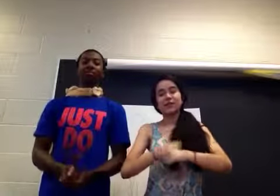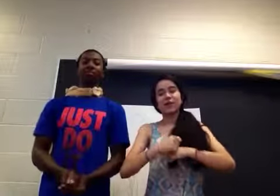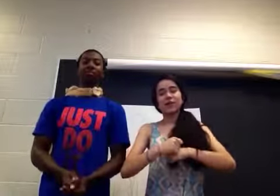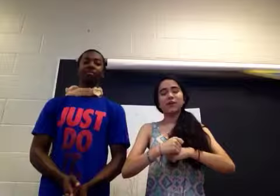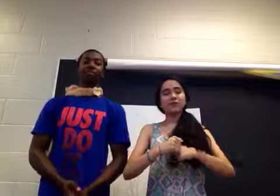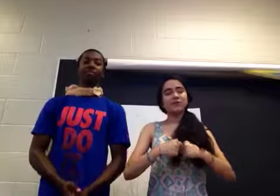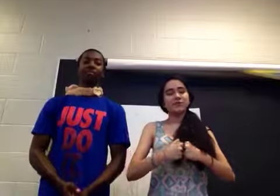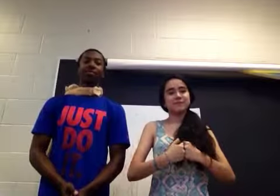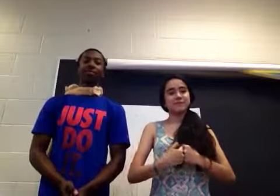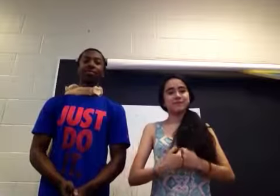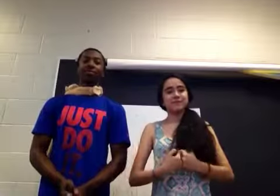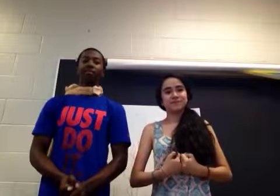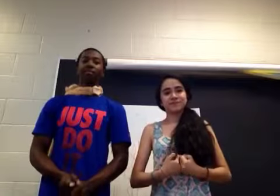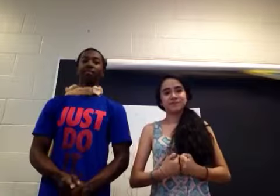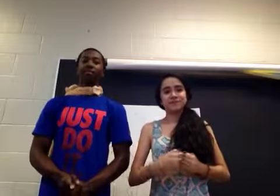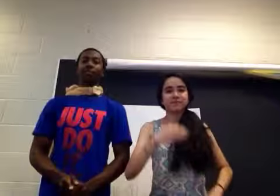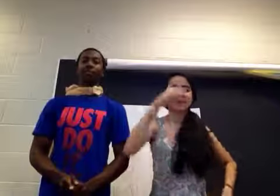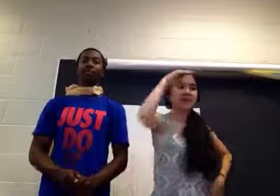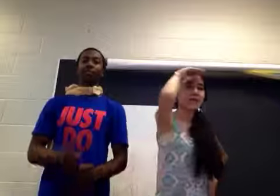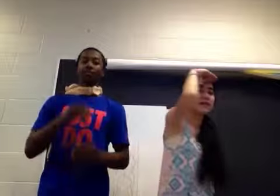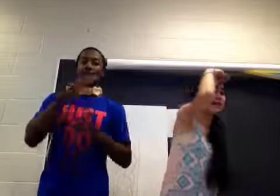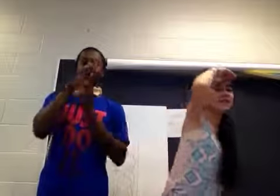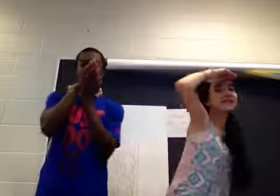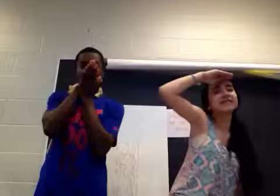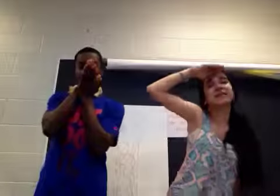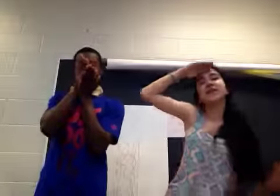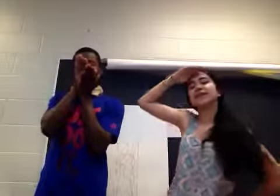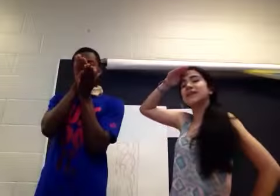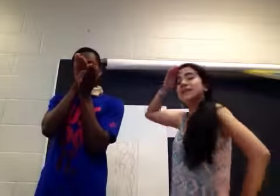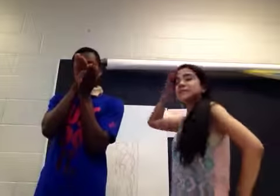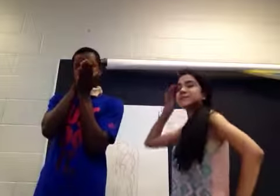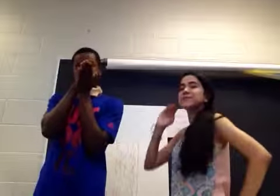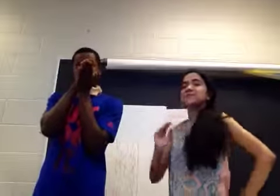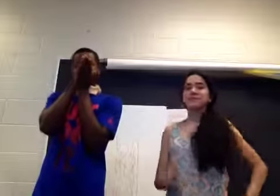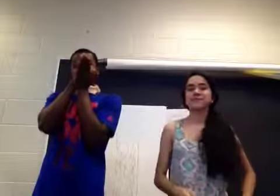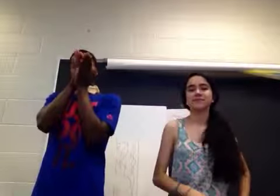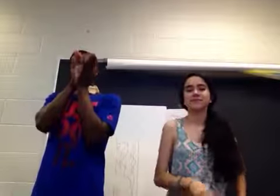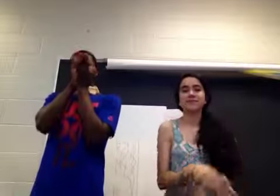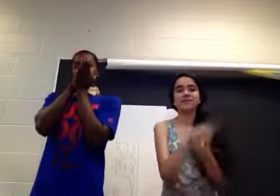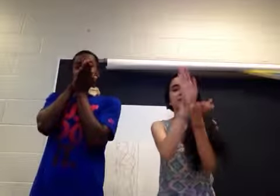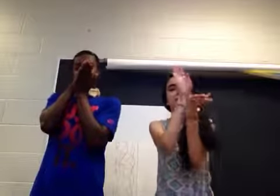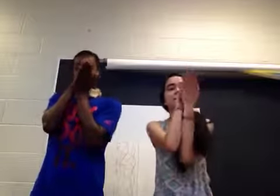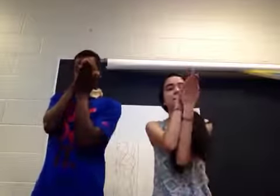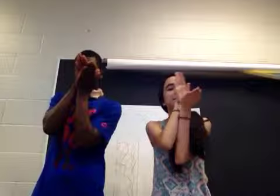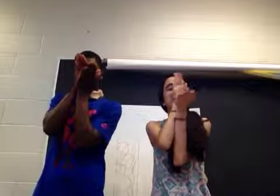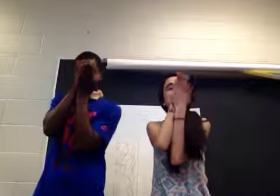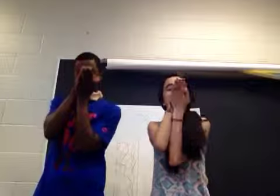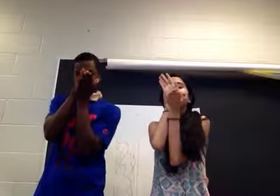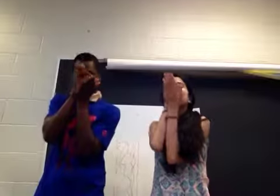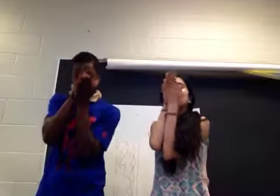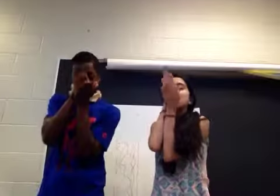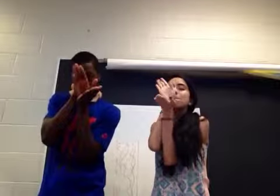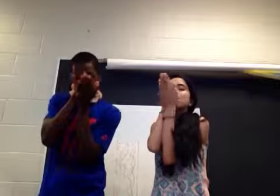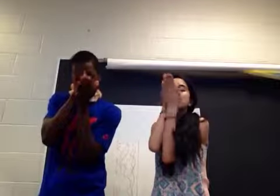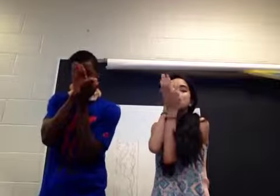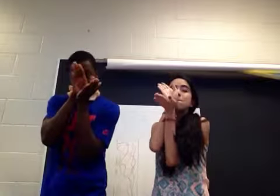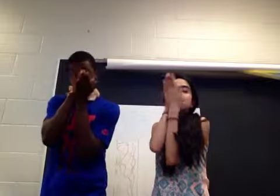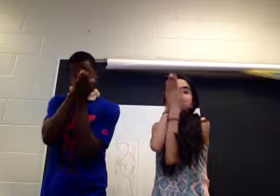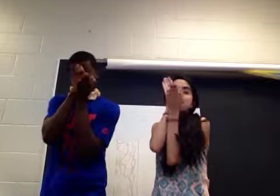involved So birds with different foods to seek So they'd have different different beings